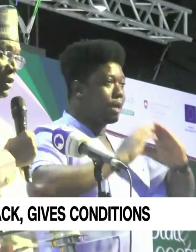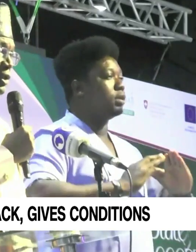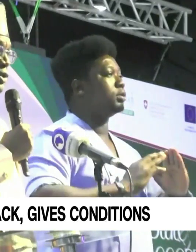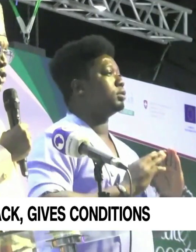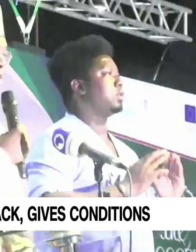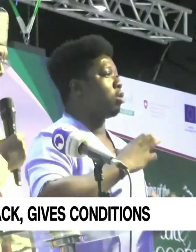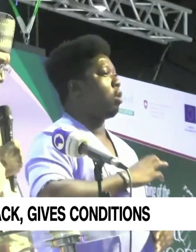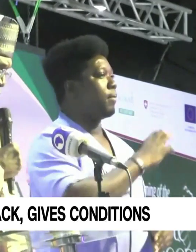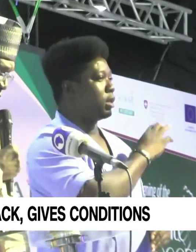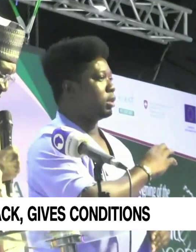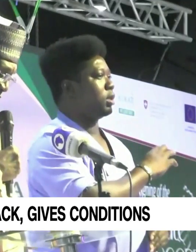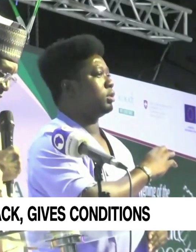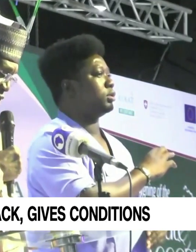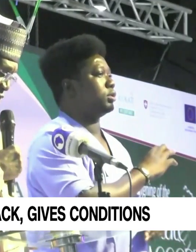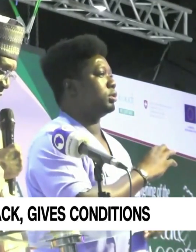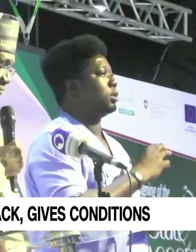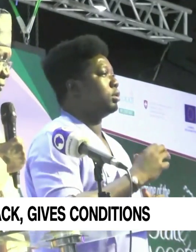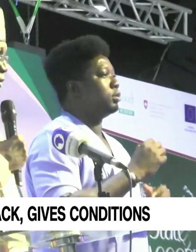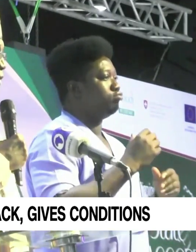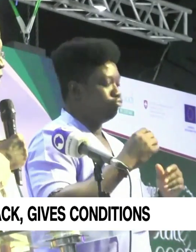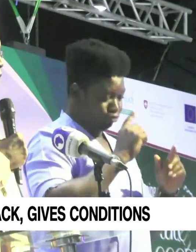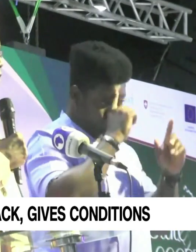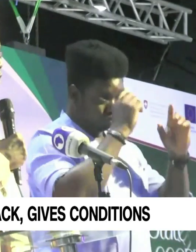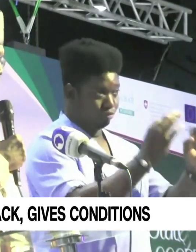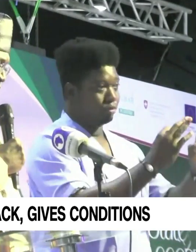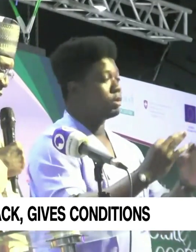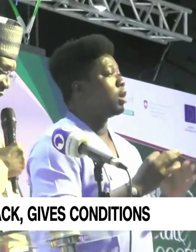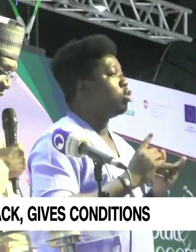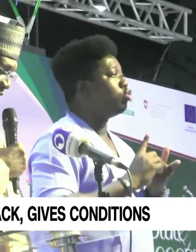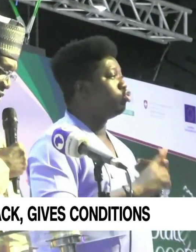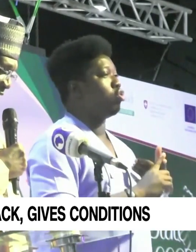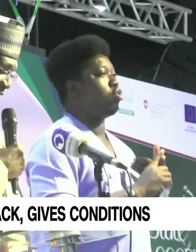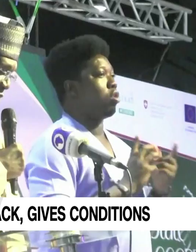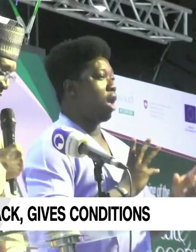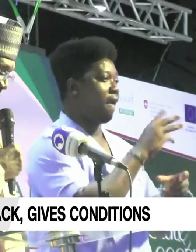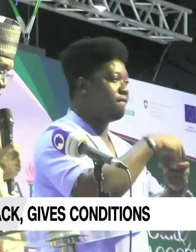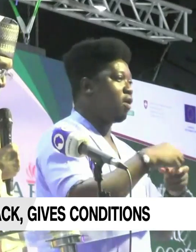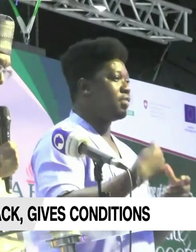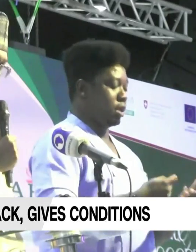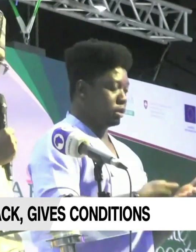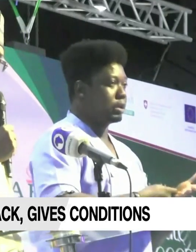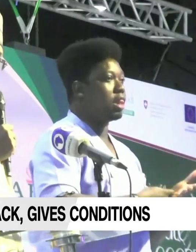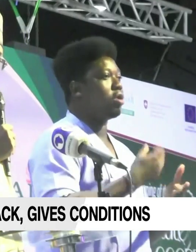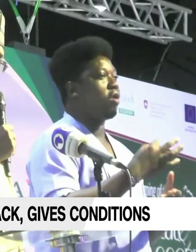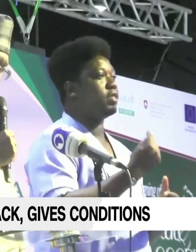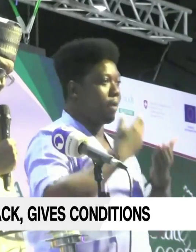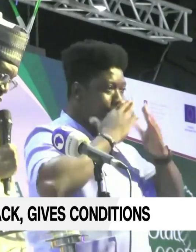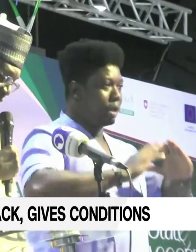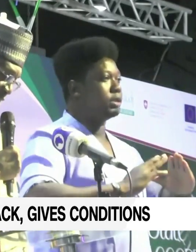took a historic position to devolve the signing of the police accord